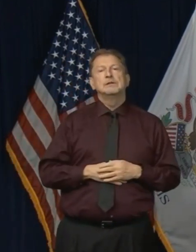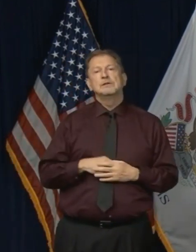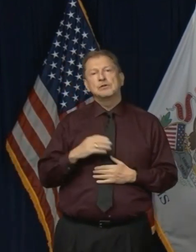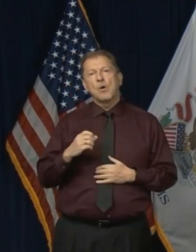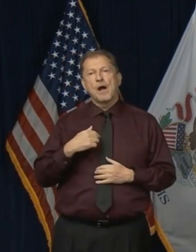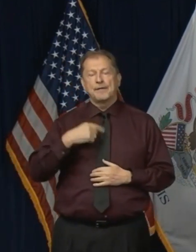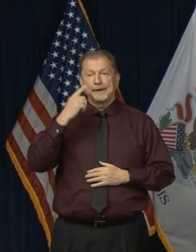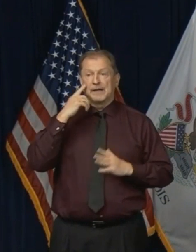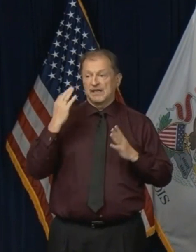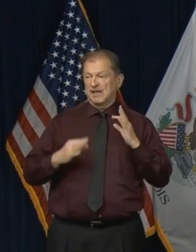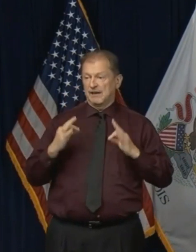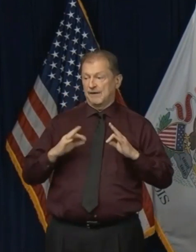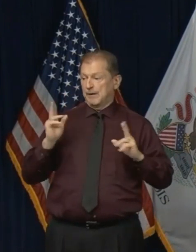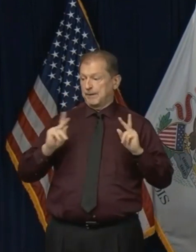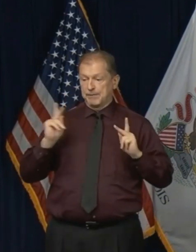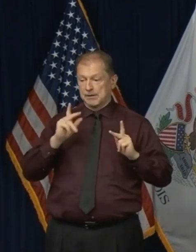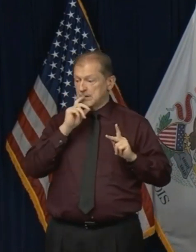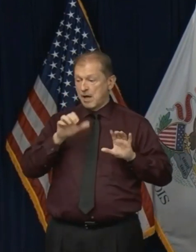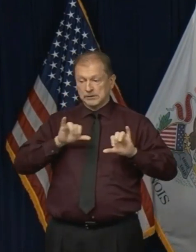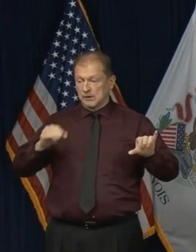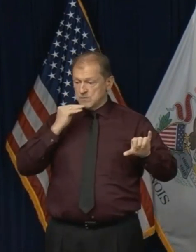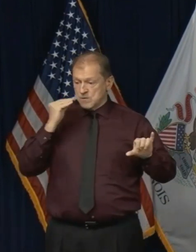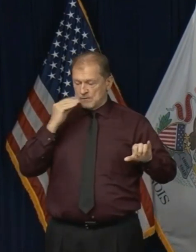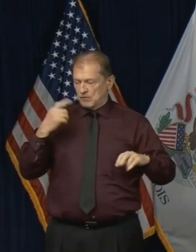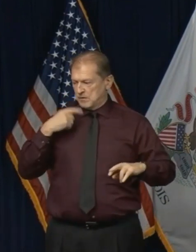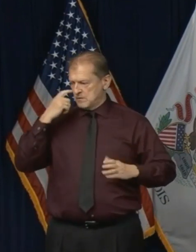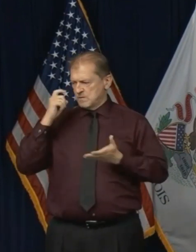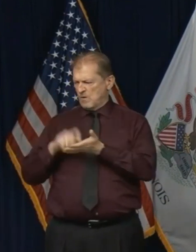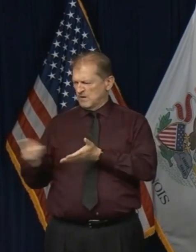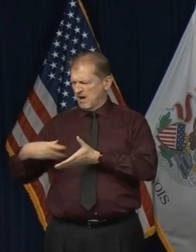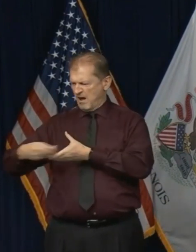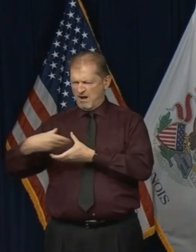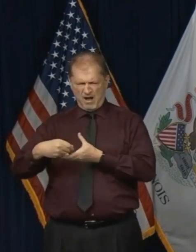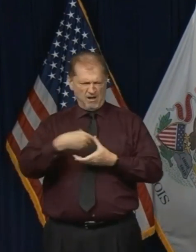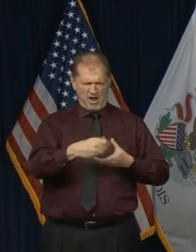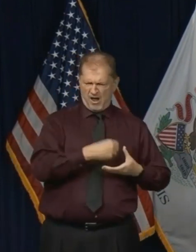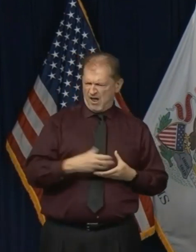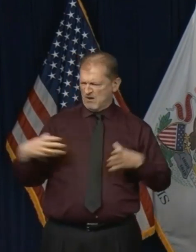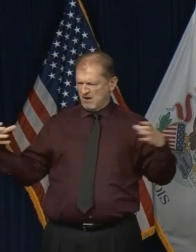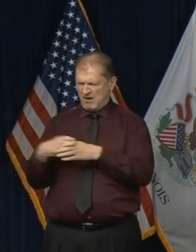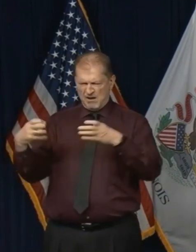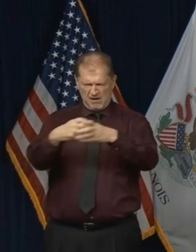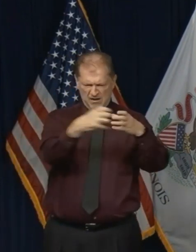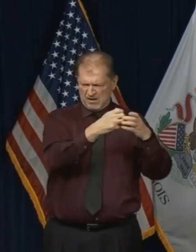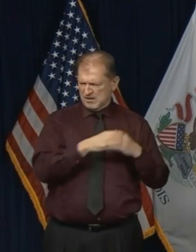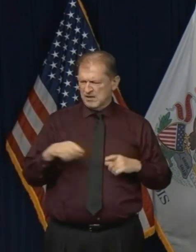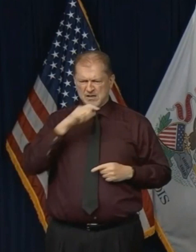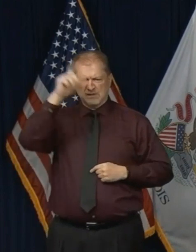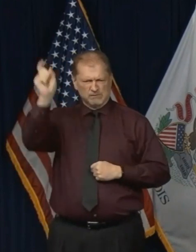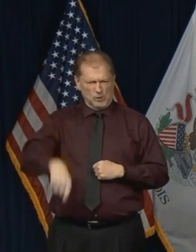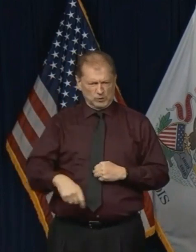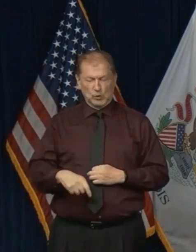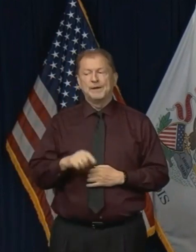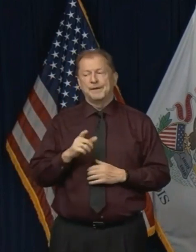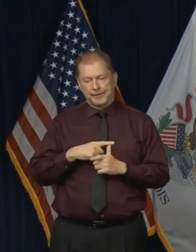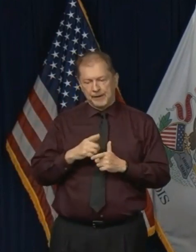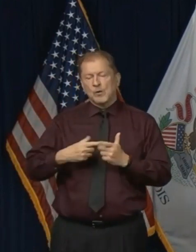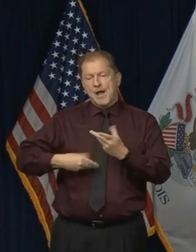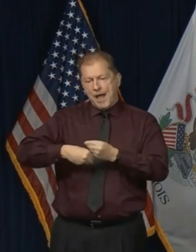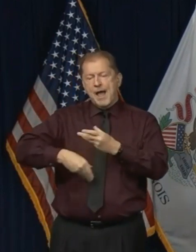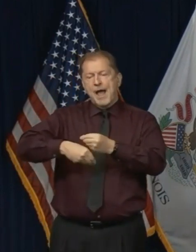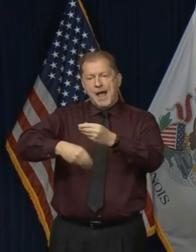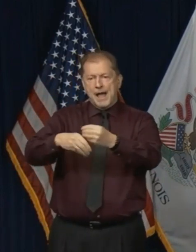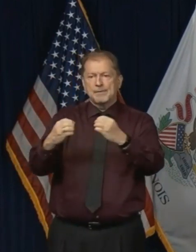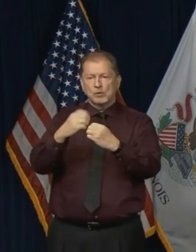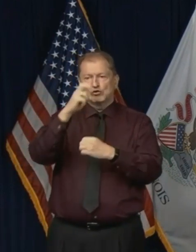be if people are just not living by the rules, we'd have to enforce them, uh, to a greater extent. Um, you know, especially around